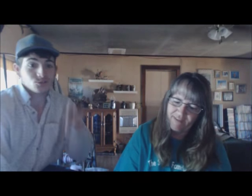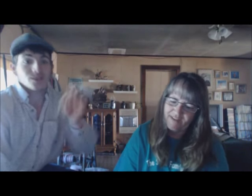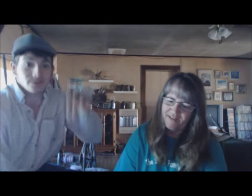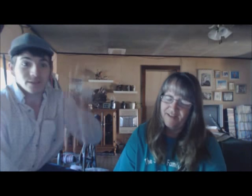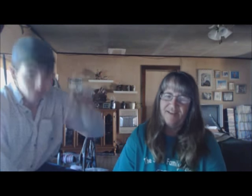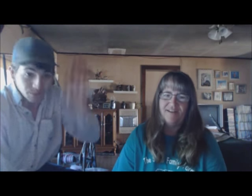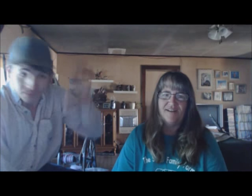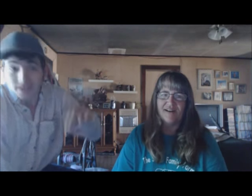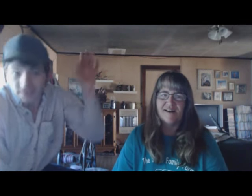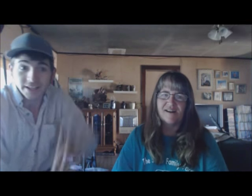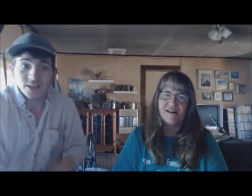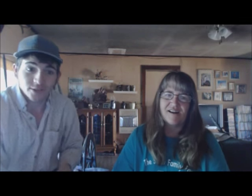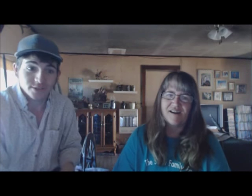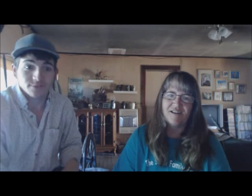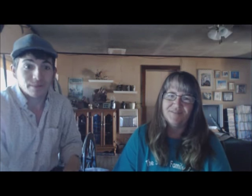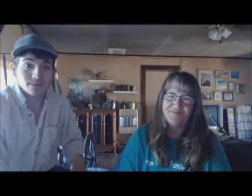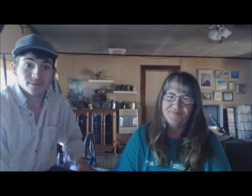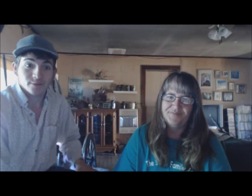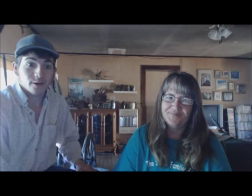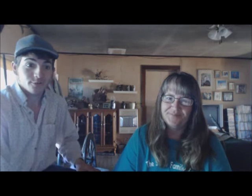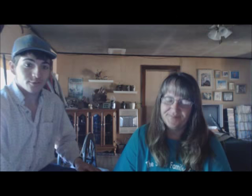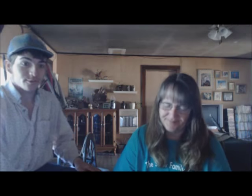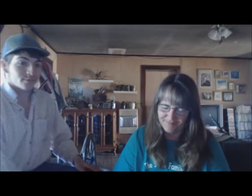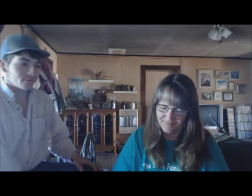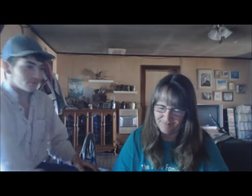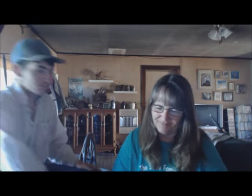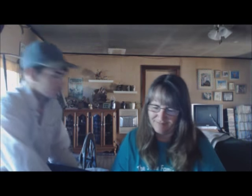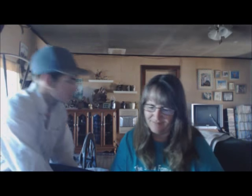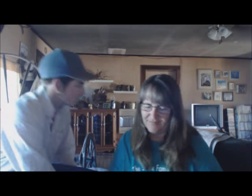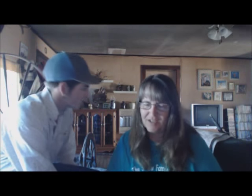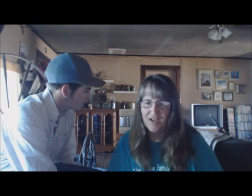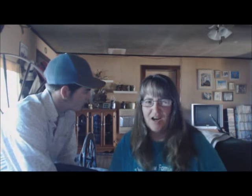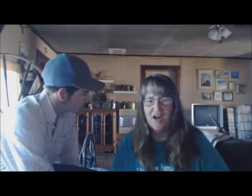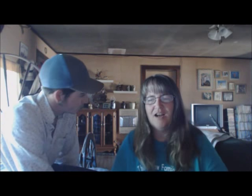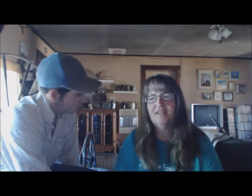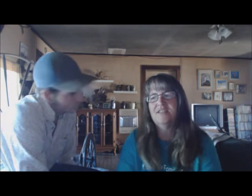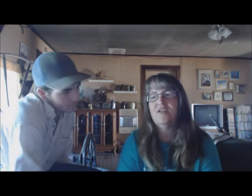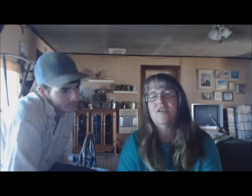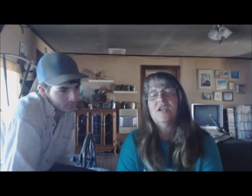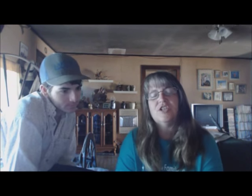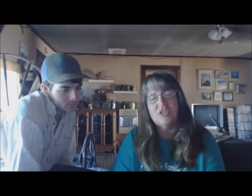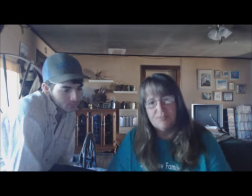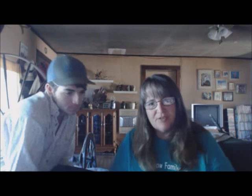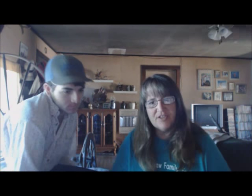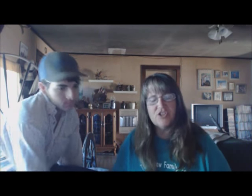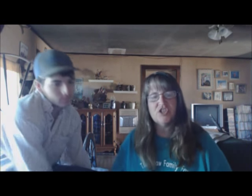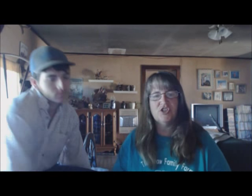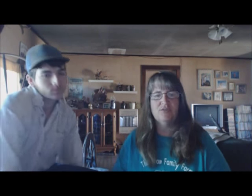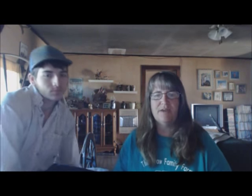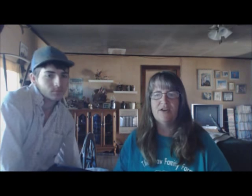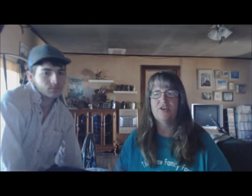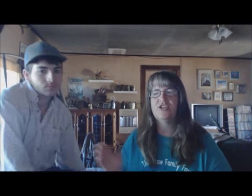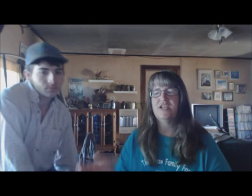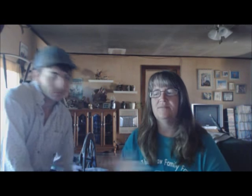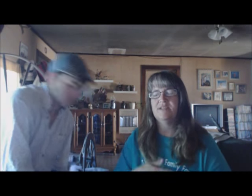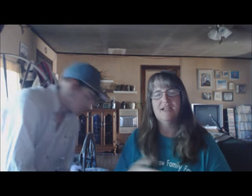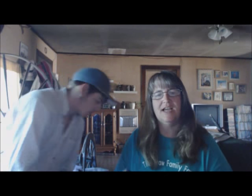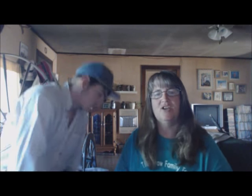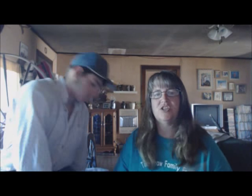that it's really, really bumpy, and all that stuff bounces off. Mm-hmm. Alright, so, she's moving, she's doing better, she comes in and out,